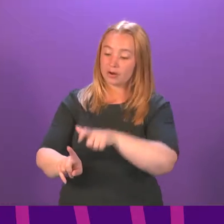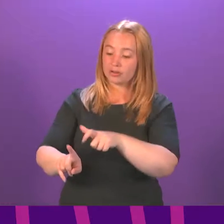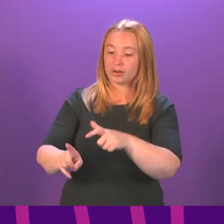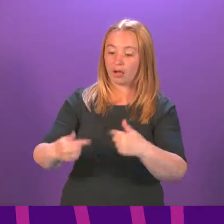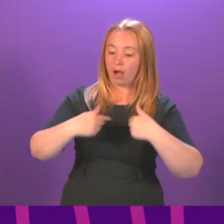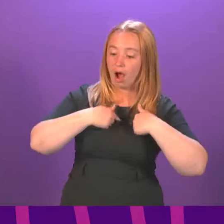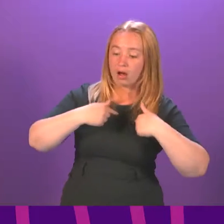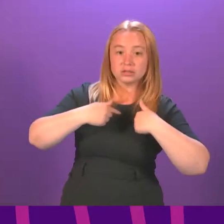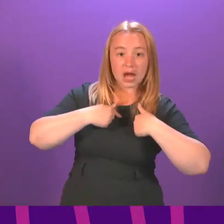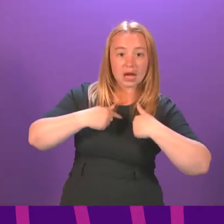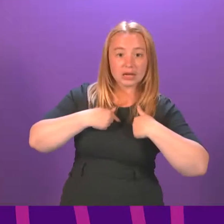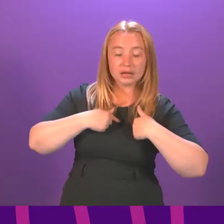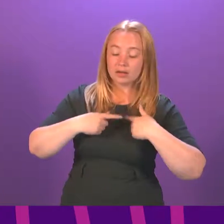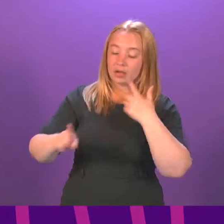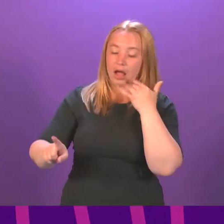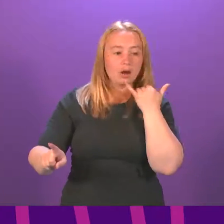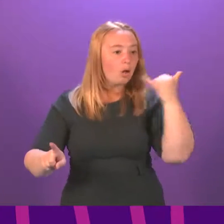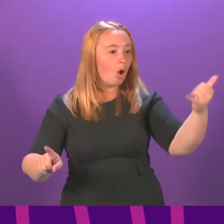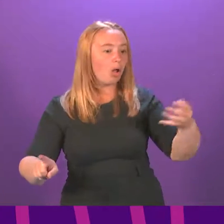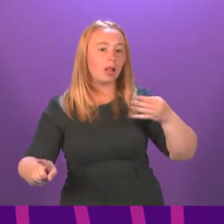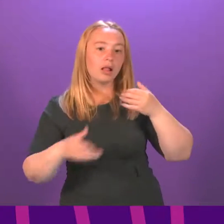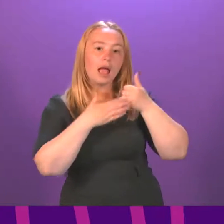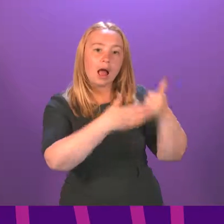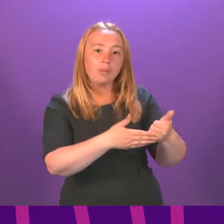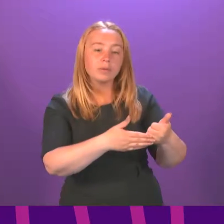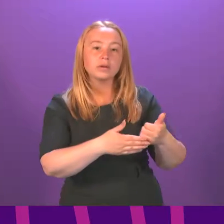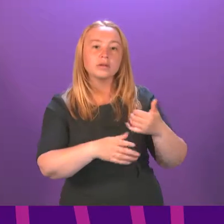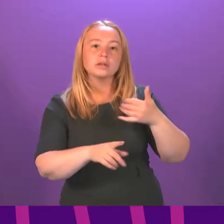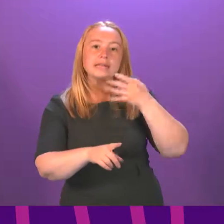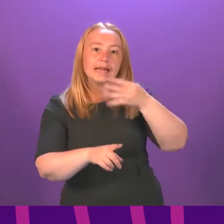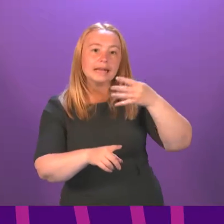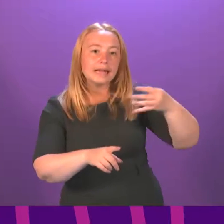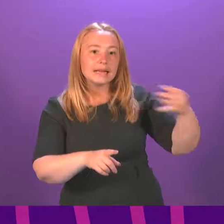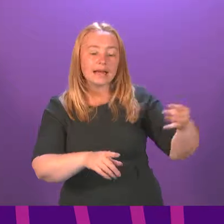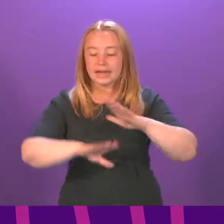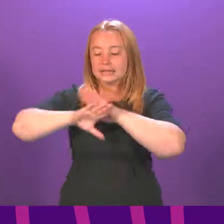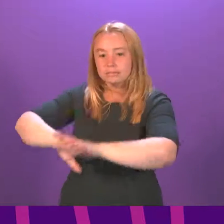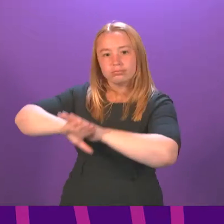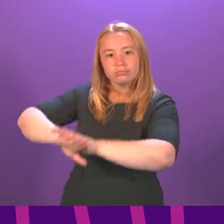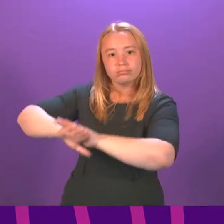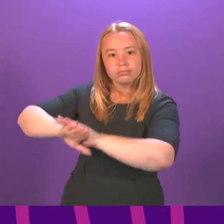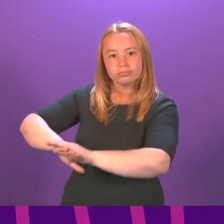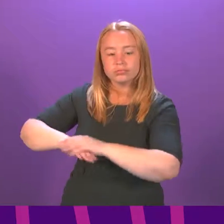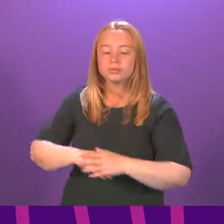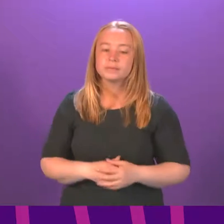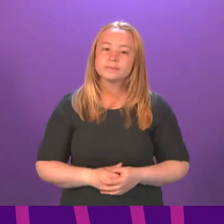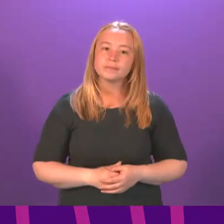near us, to call for help, dial 999 and perform CPR. Sandish Gulhani.